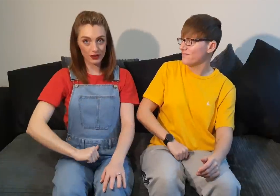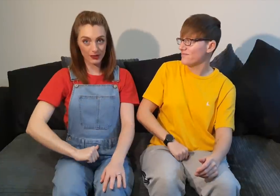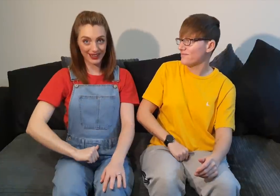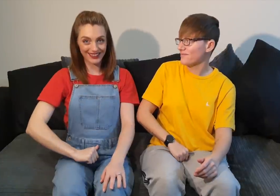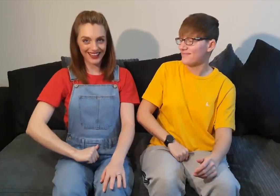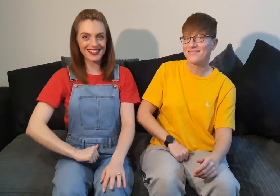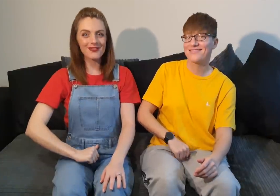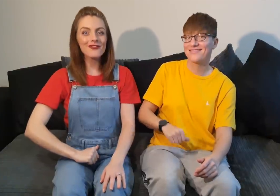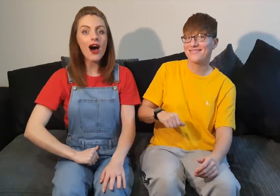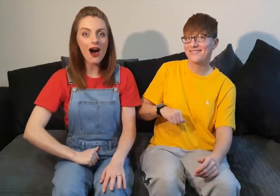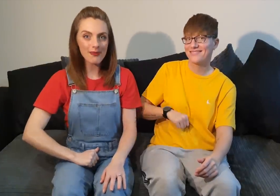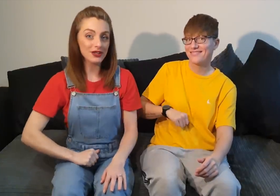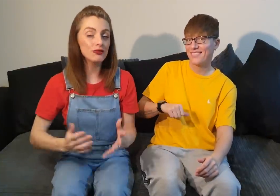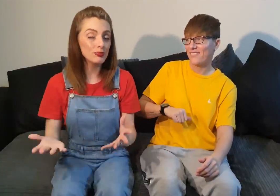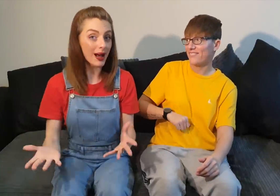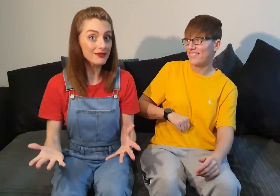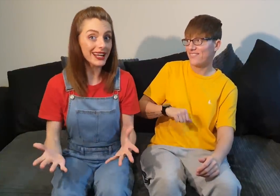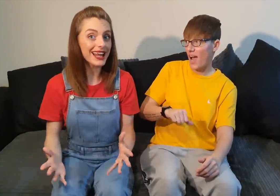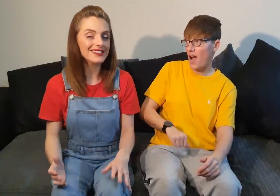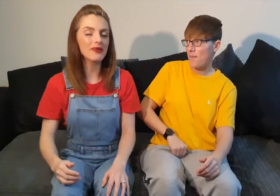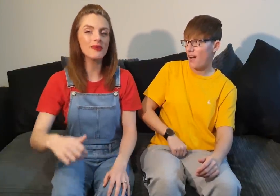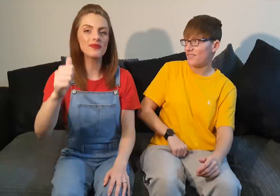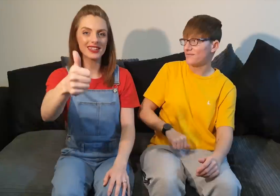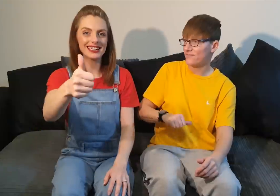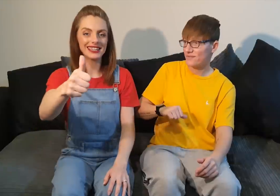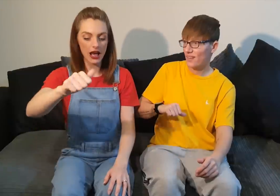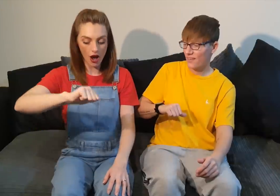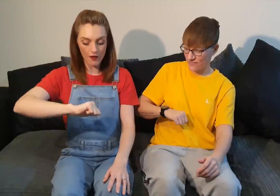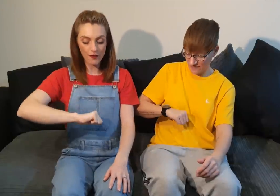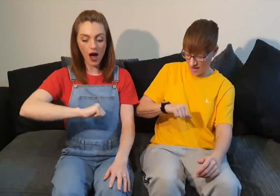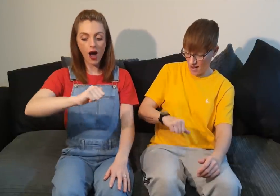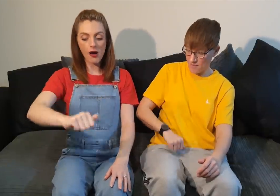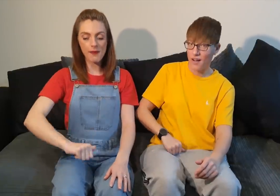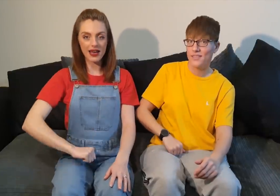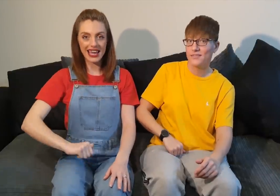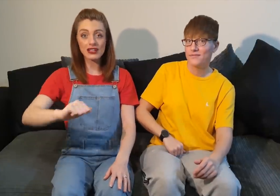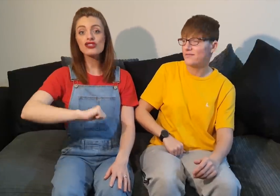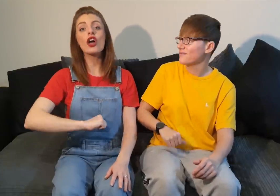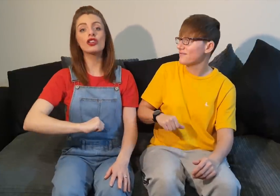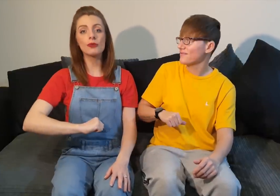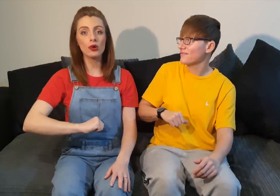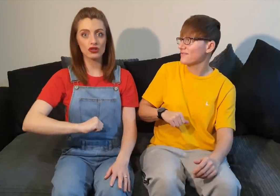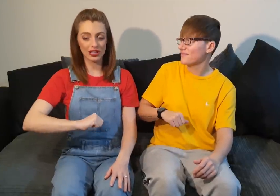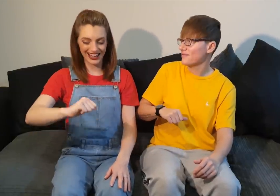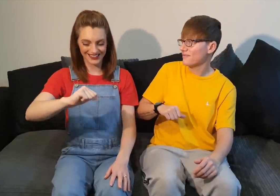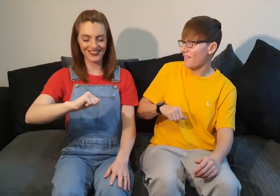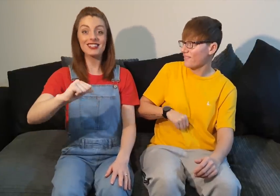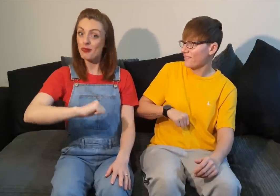tummy that's farmer you might recognize that one ready farmer in a circular motion okay so on the top